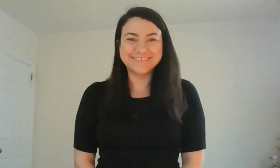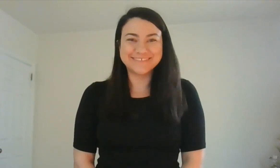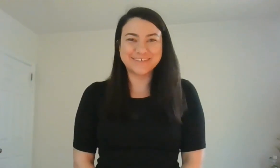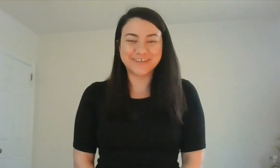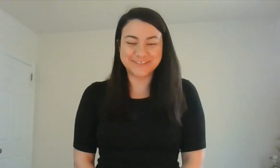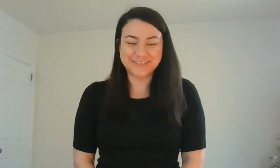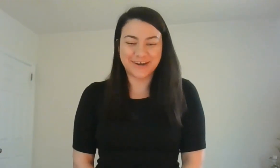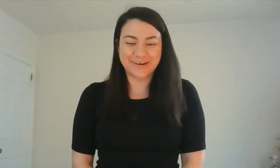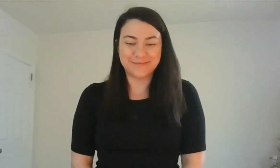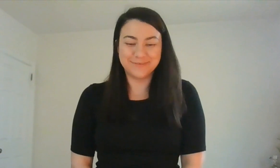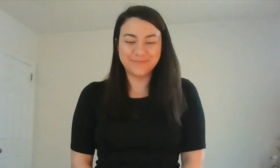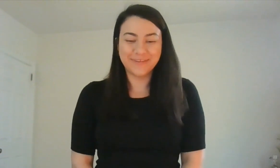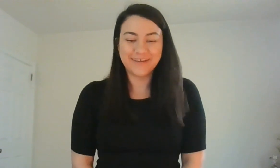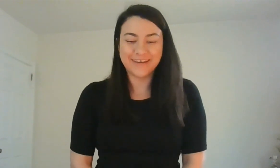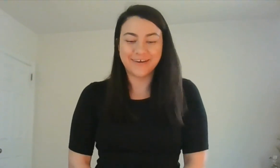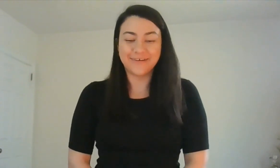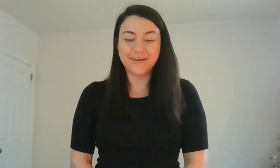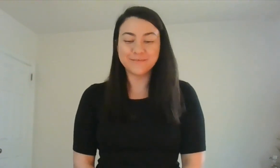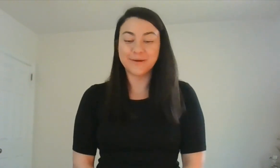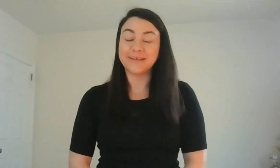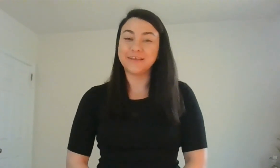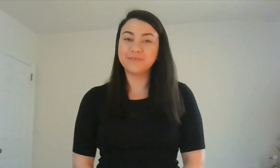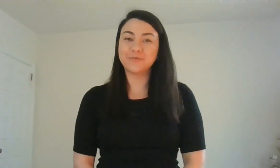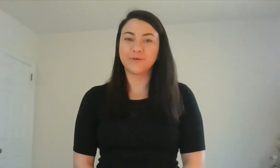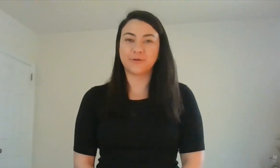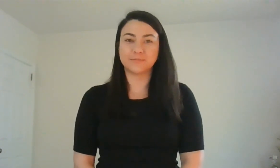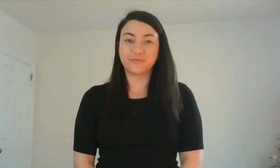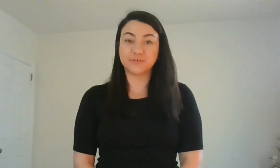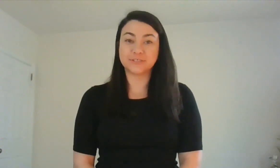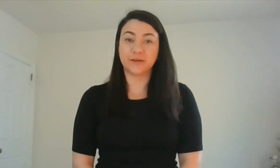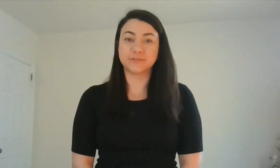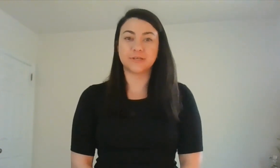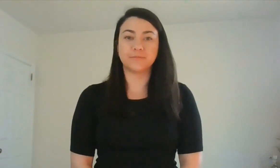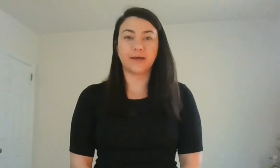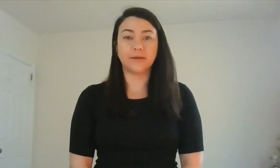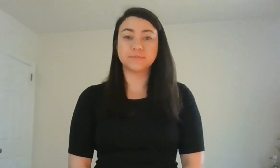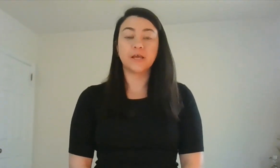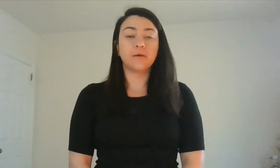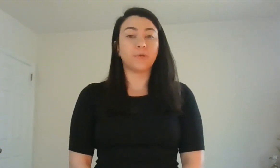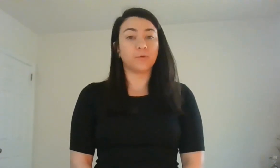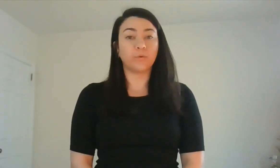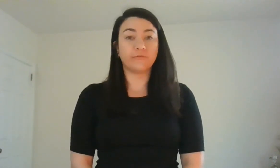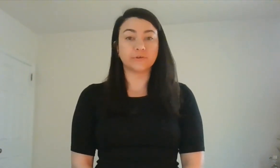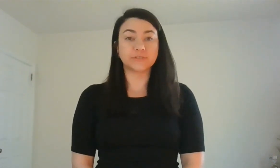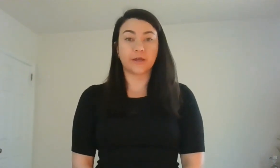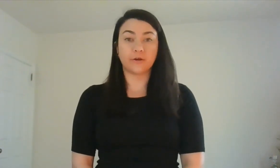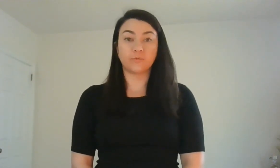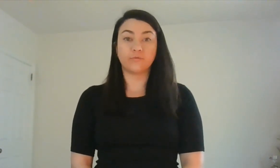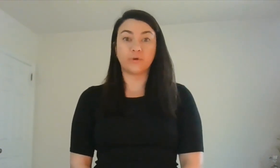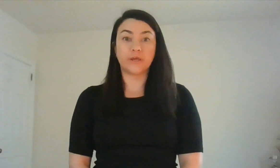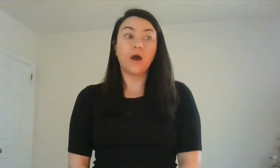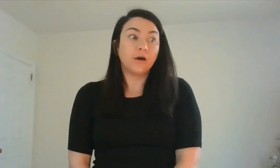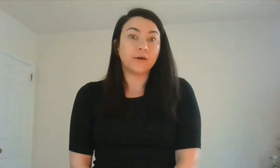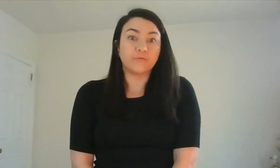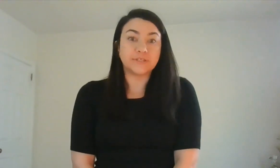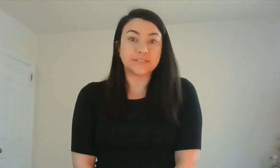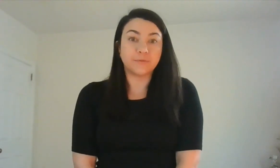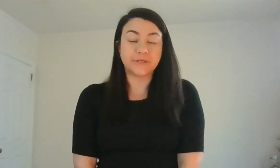Good job. Good Now everybody, even grownups feel scared sometimes. Maybe we feel scared if we, if we see a big